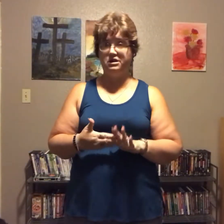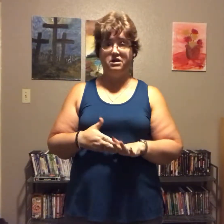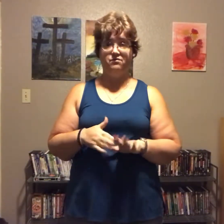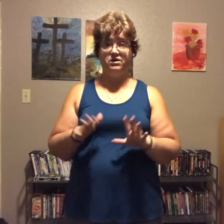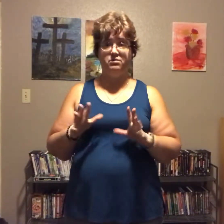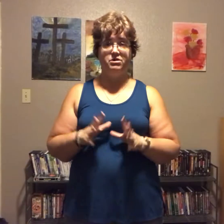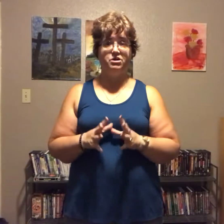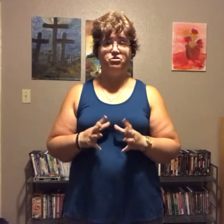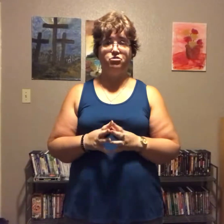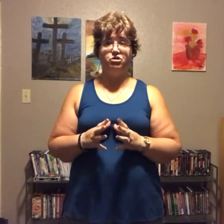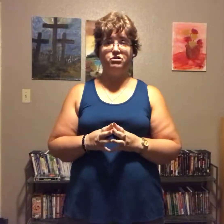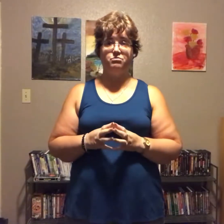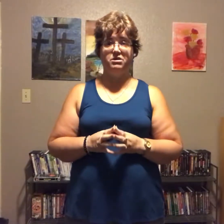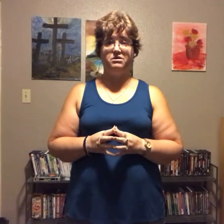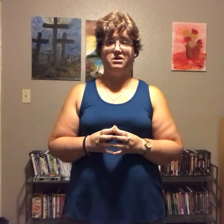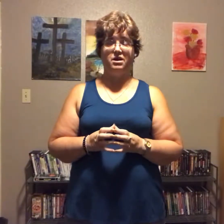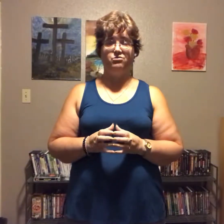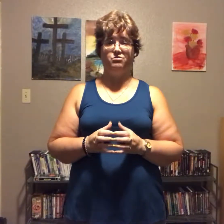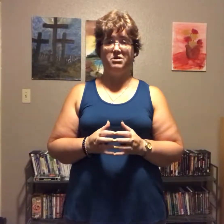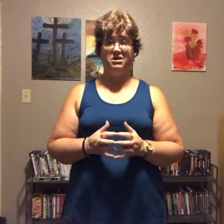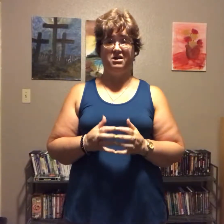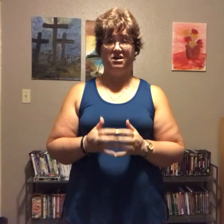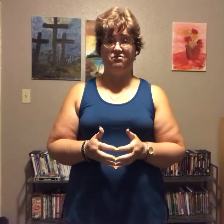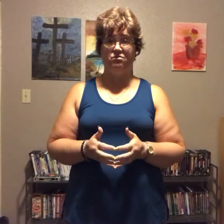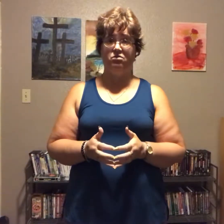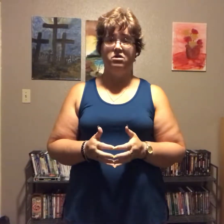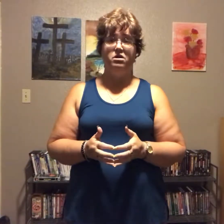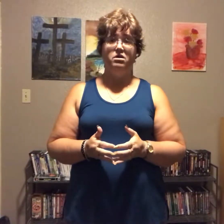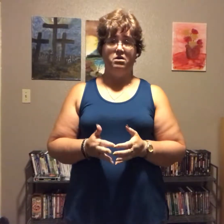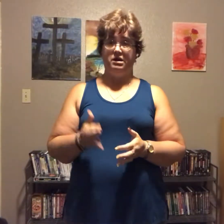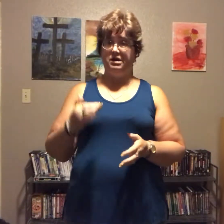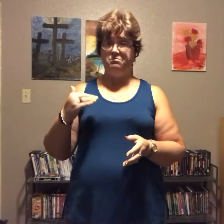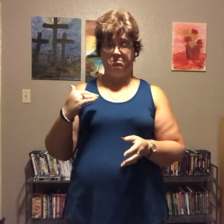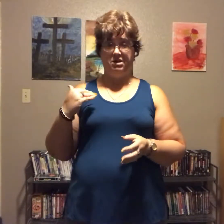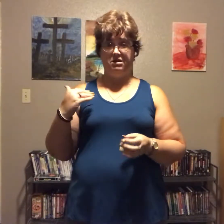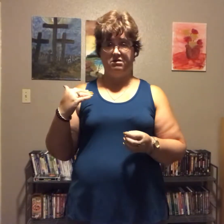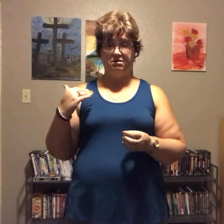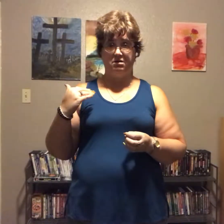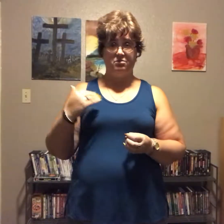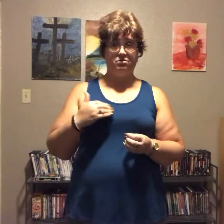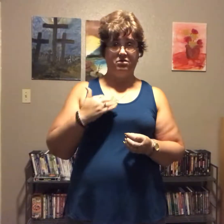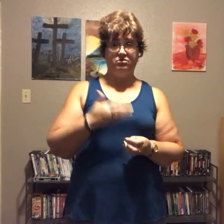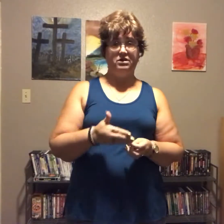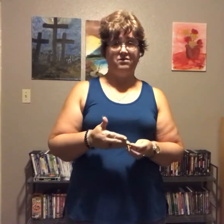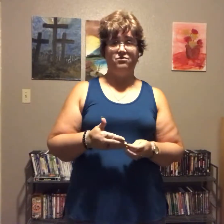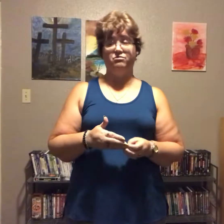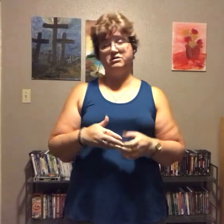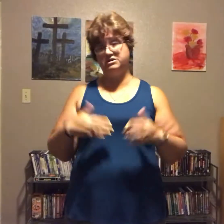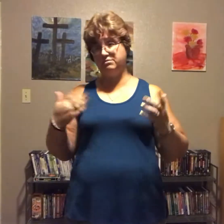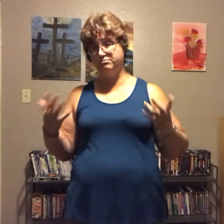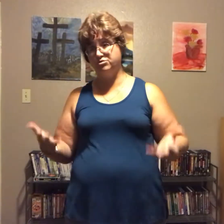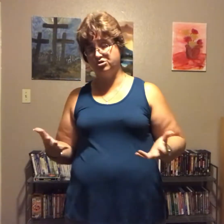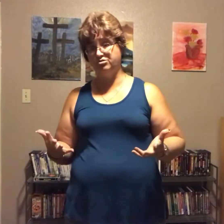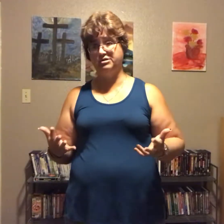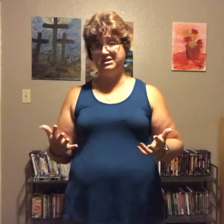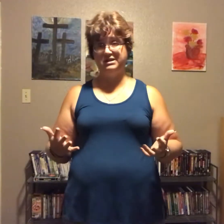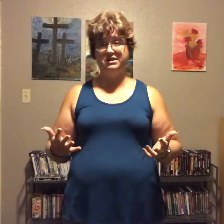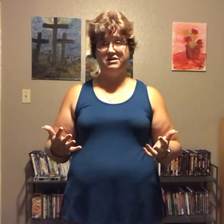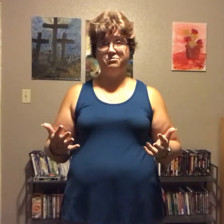if anybody took it to be that I was being hateful I didn't mean it to come across hateful which I'm sure it did it